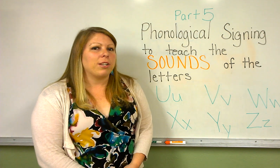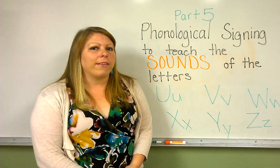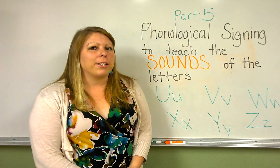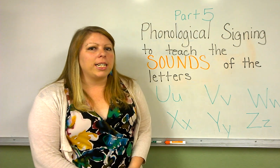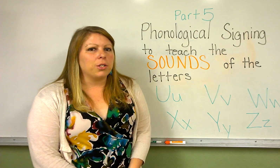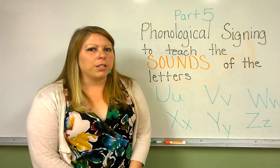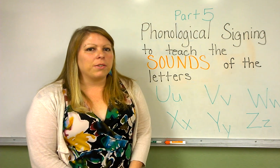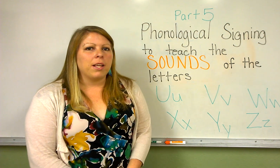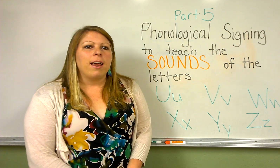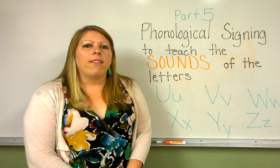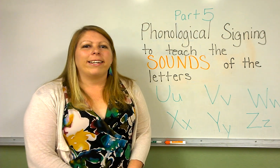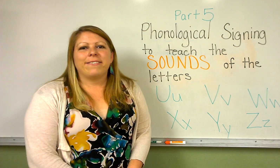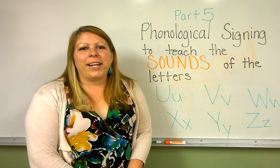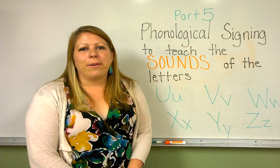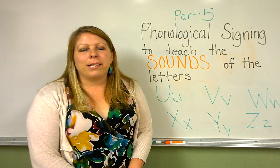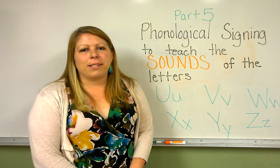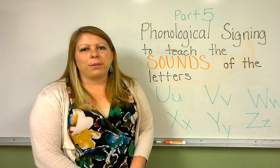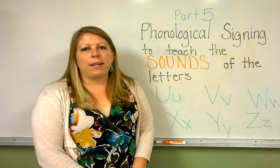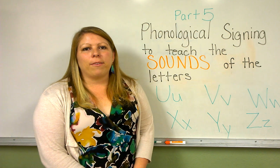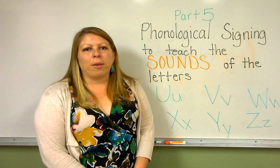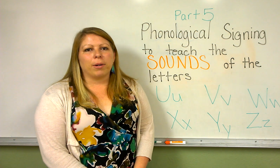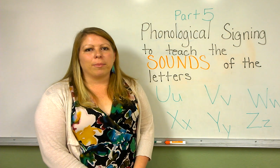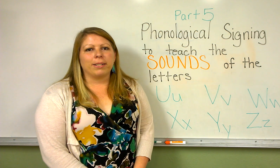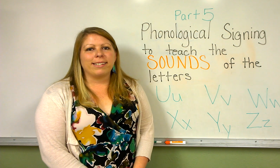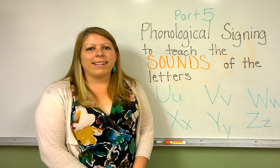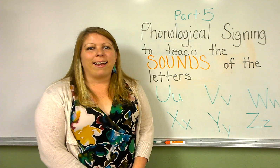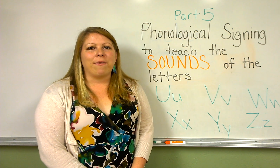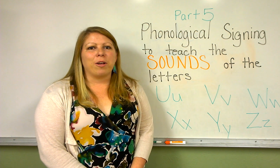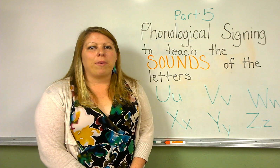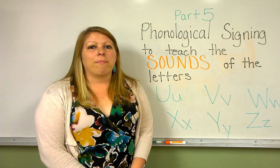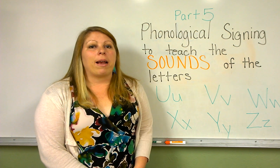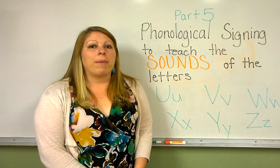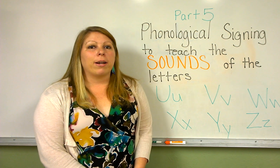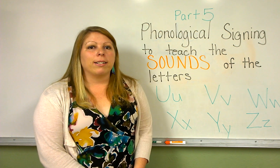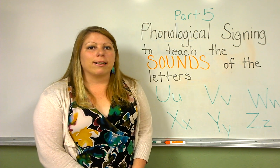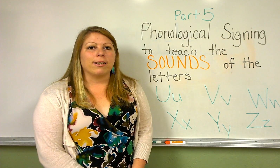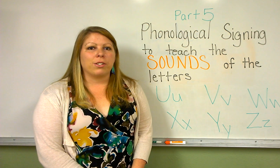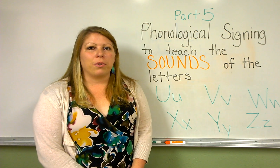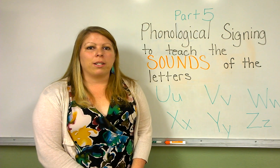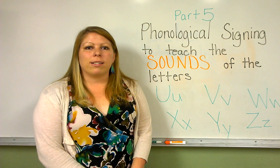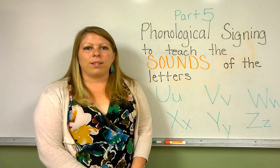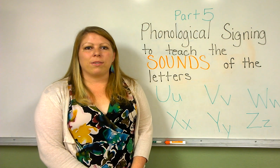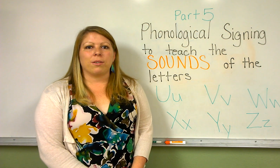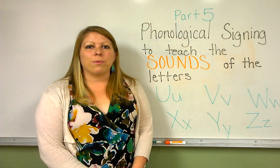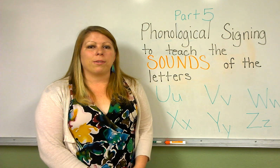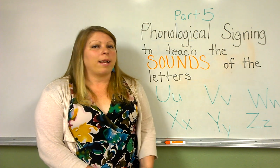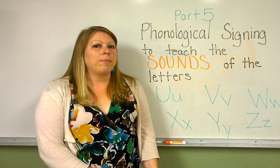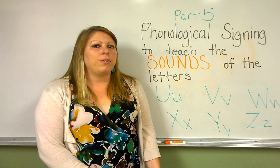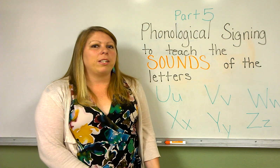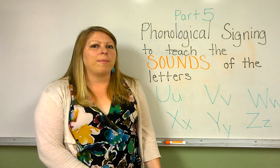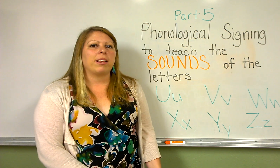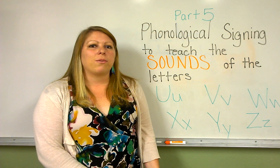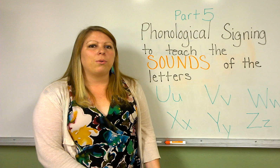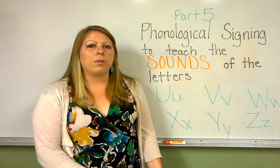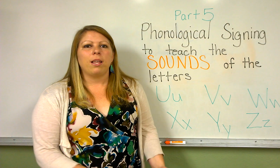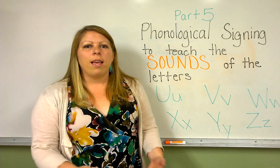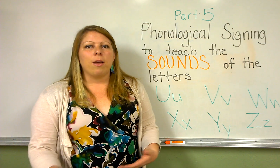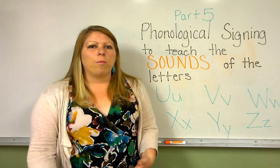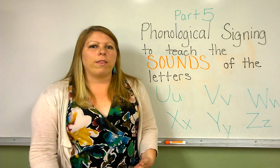other teachers. This video is solely for the purpose of helping my parents and students use the tools I'm teaching them at school when